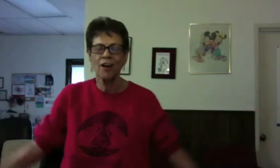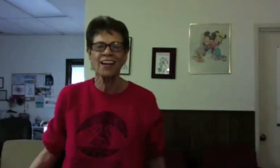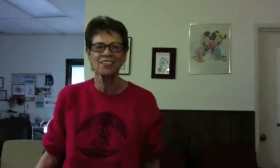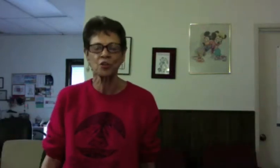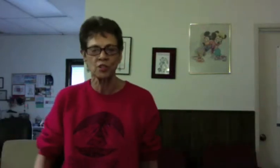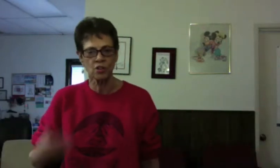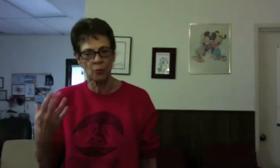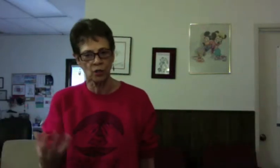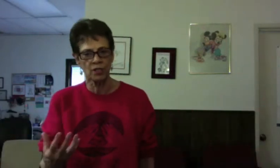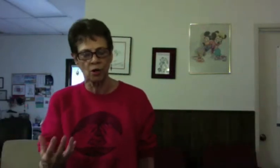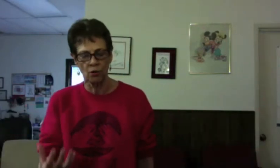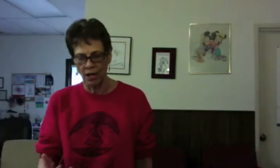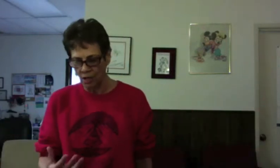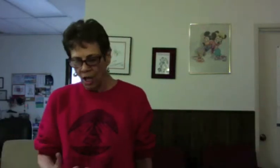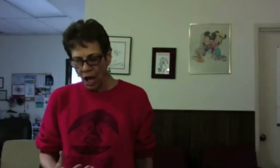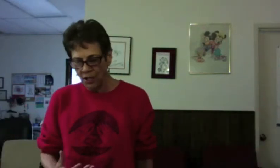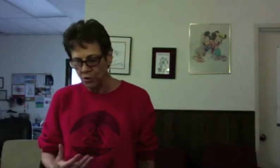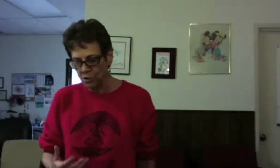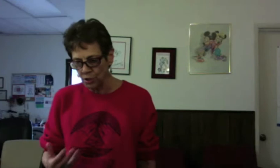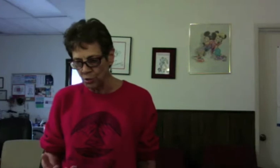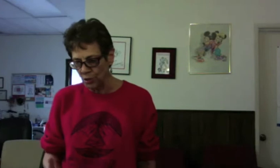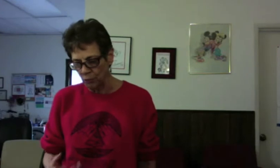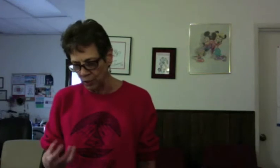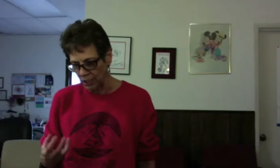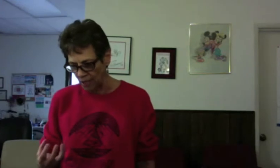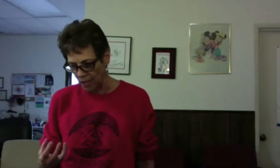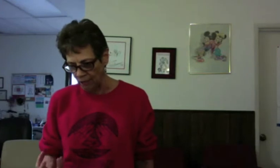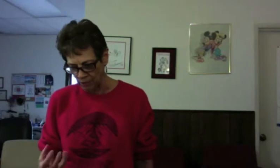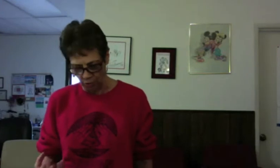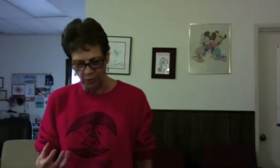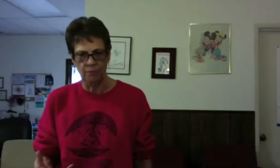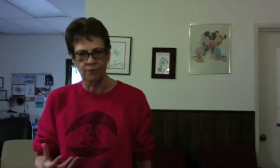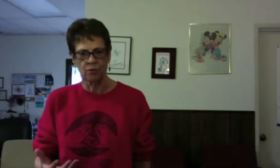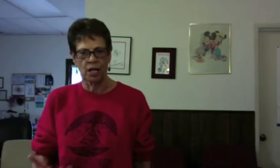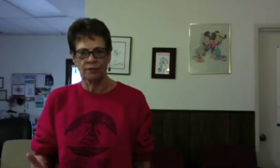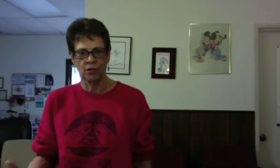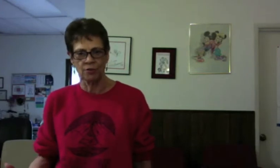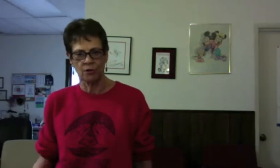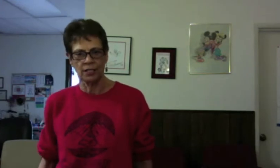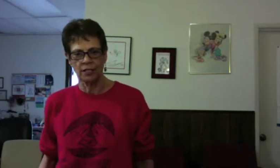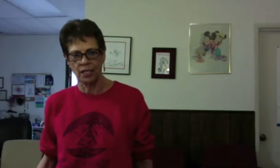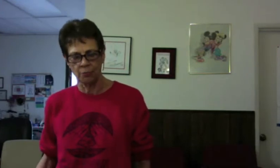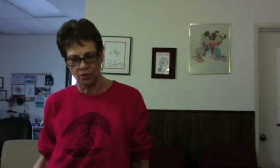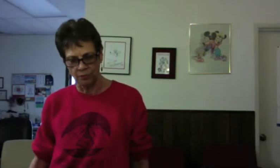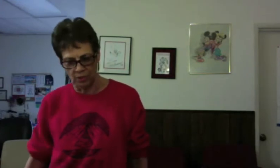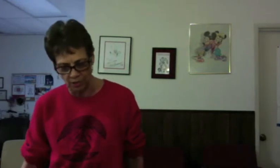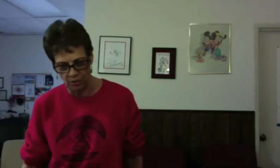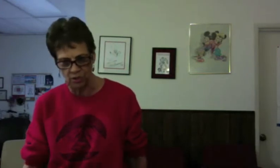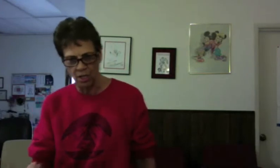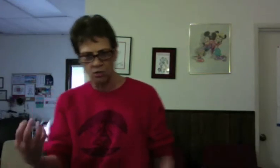it. So we start really low. And I usually use a really heavy duty, you know, kind of character, like in a game or something. And I just say, so